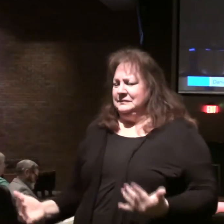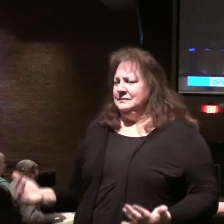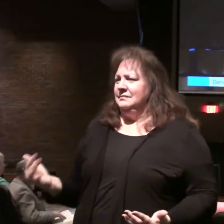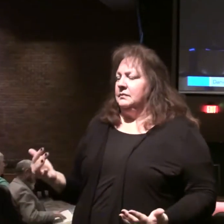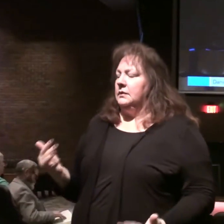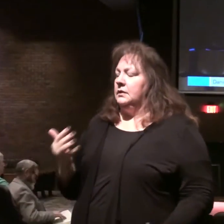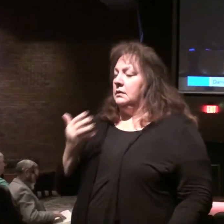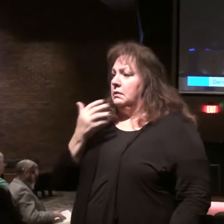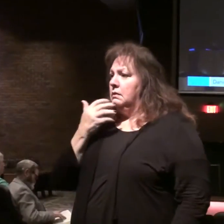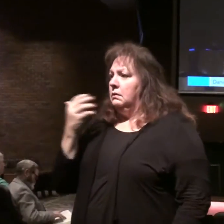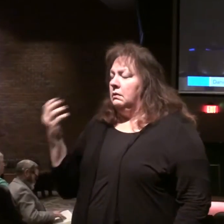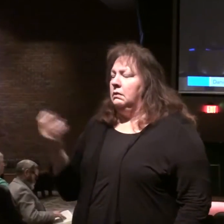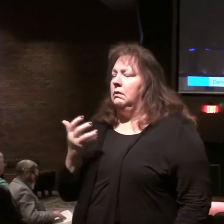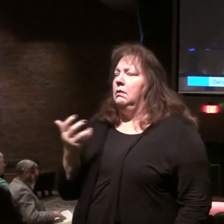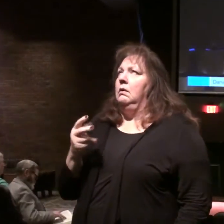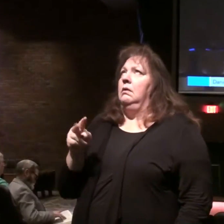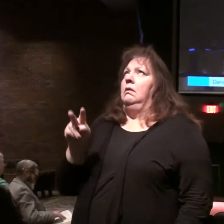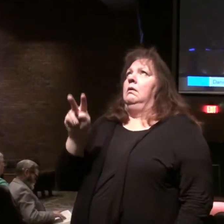Awesome scene.